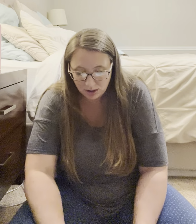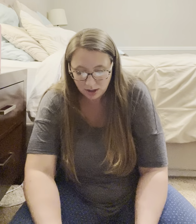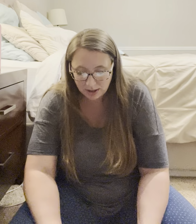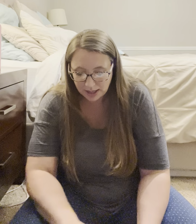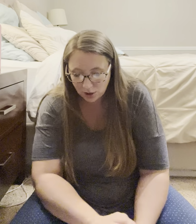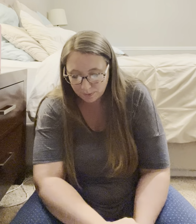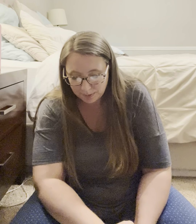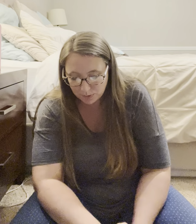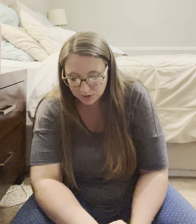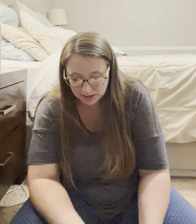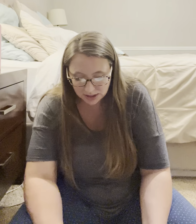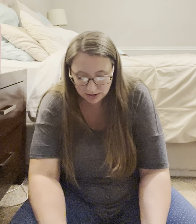I hope I'm almost done.